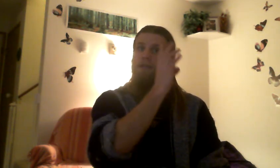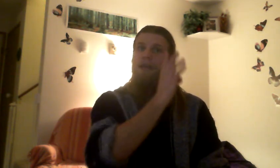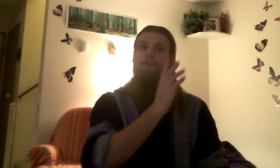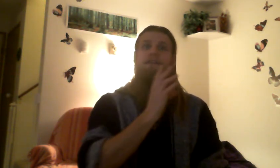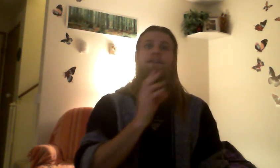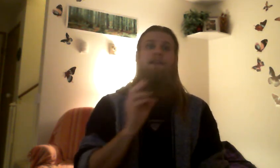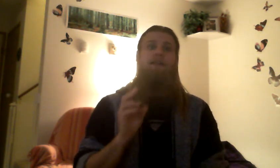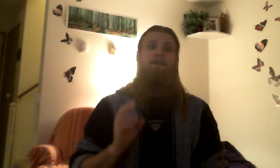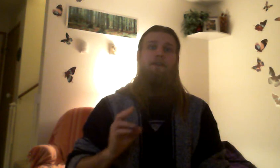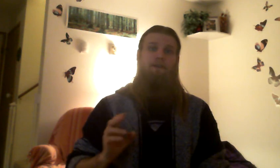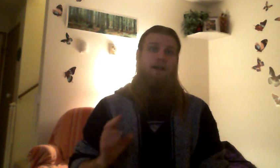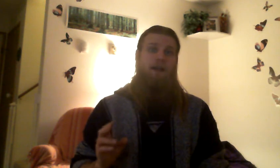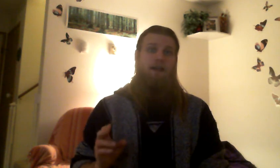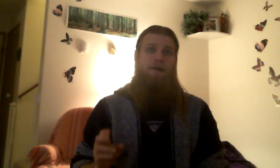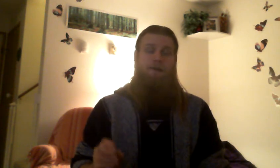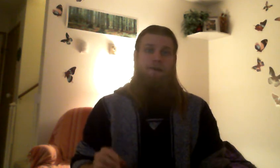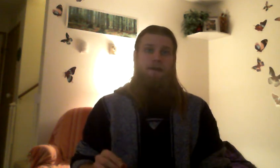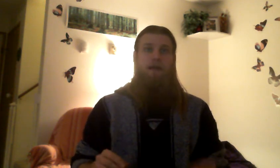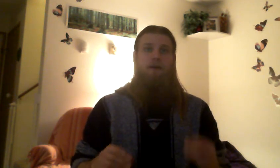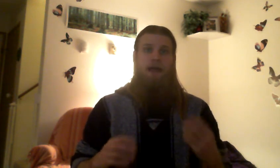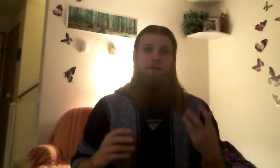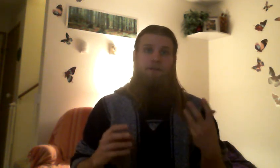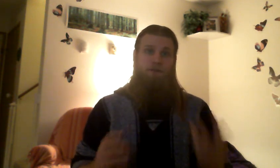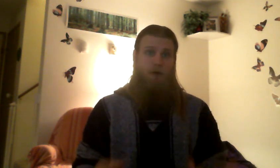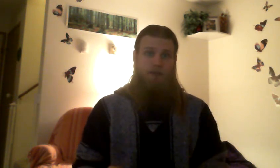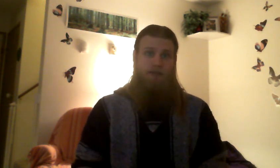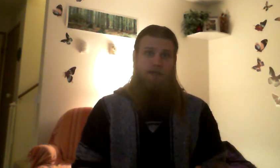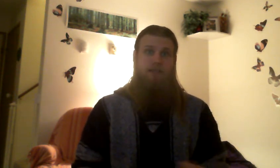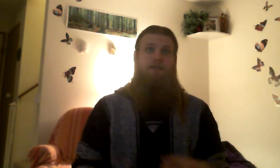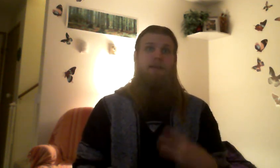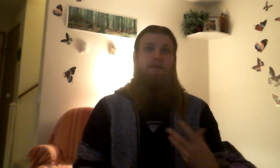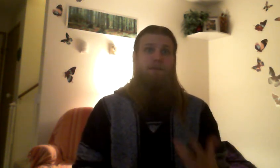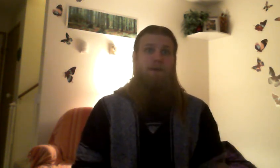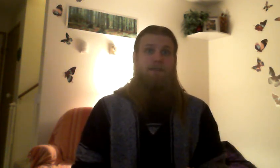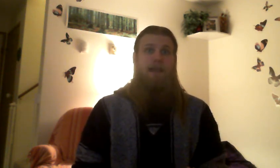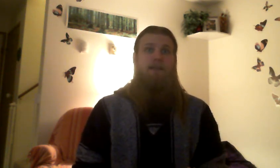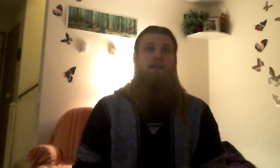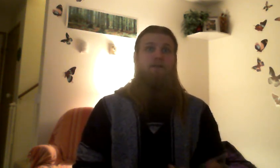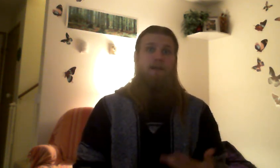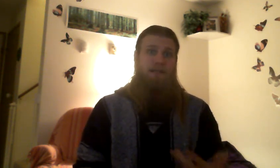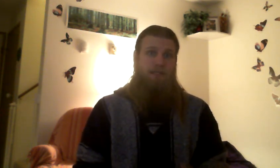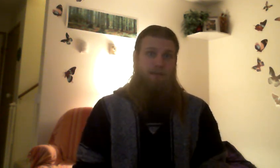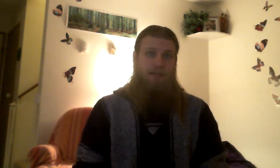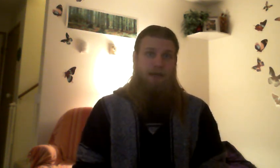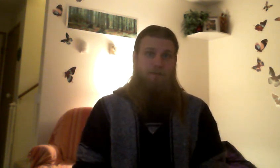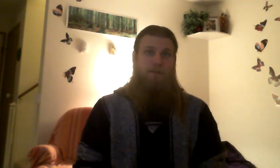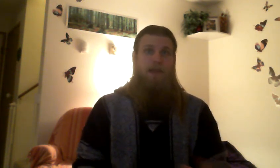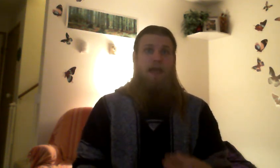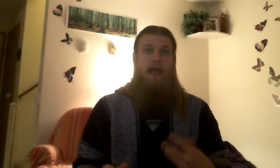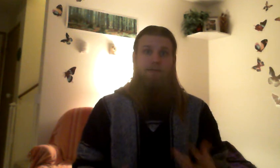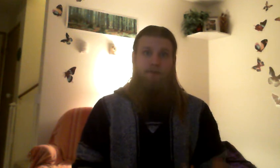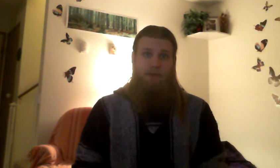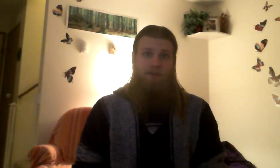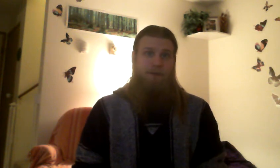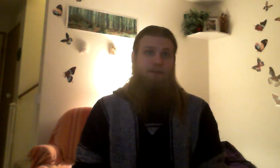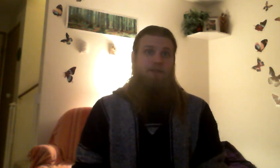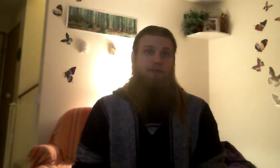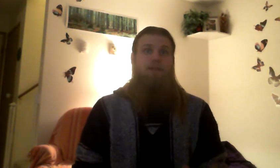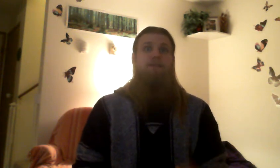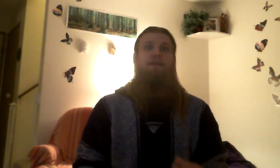everything together in your eye. Now, after you watch this and you get a firm understanding of what needs to be done, have your family members do this